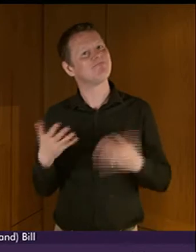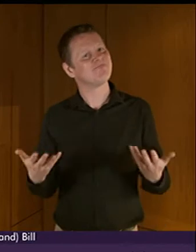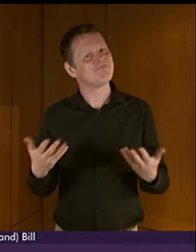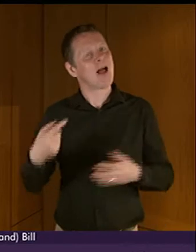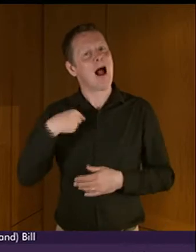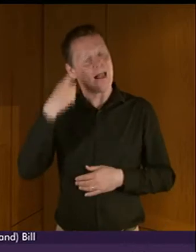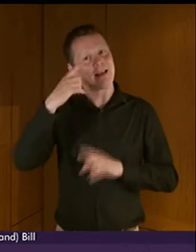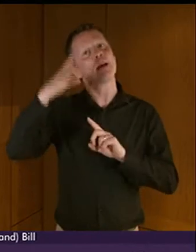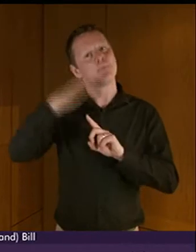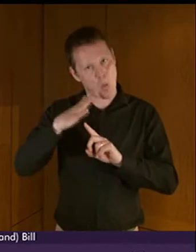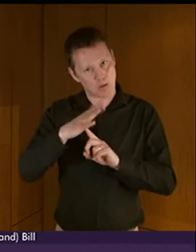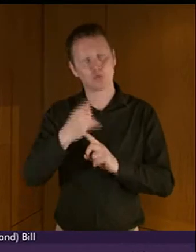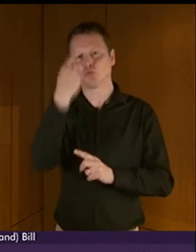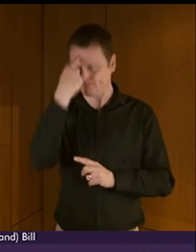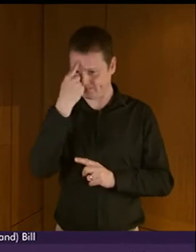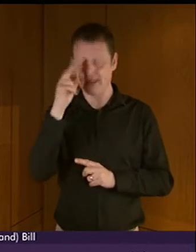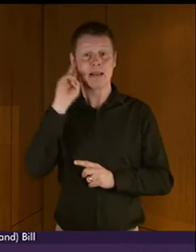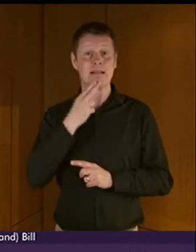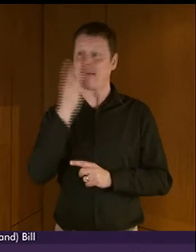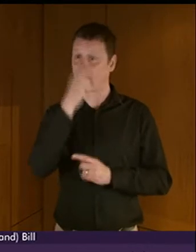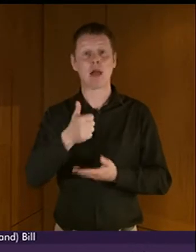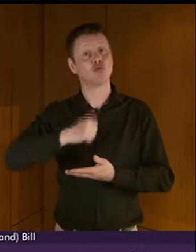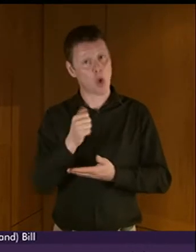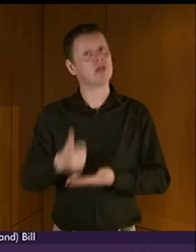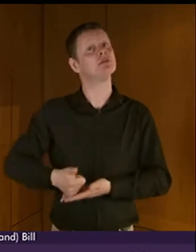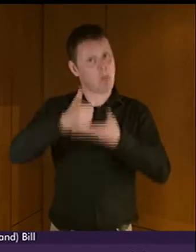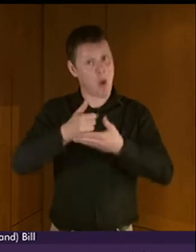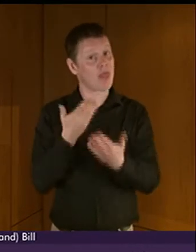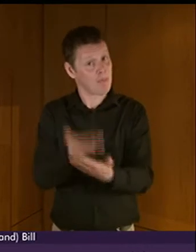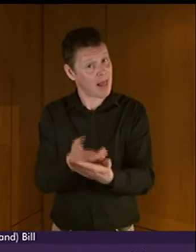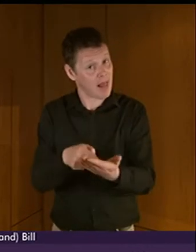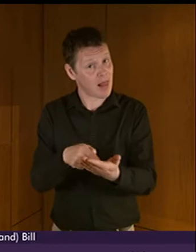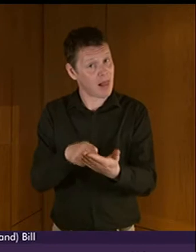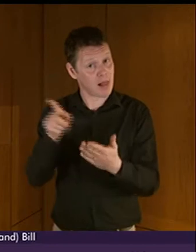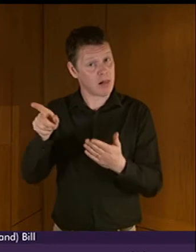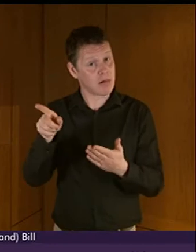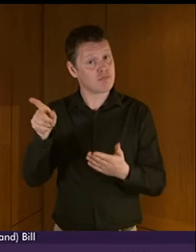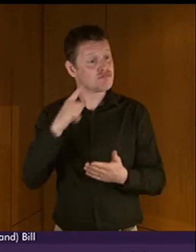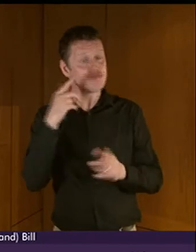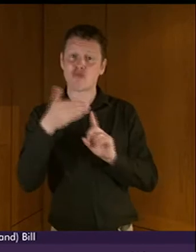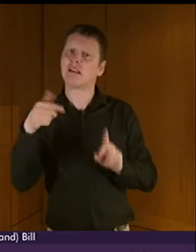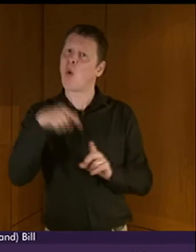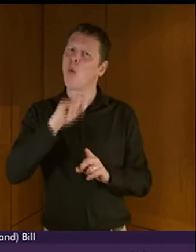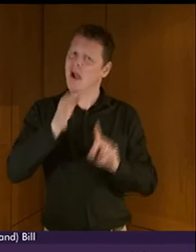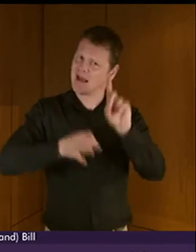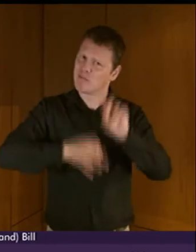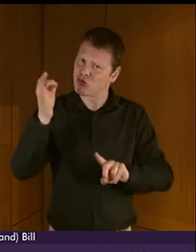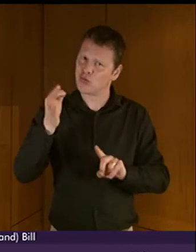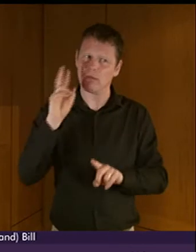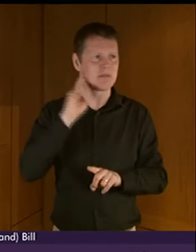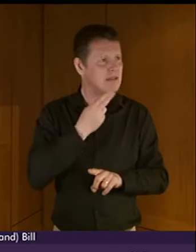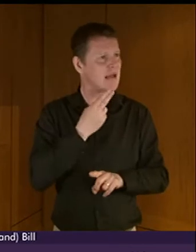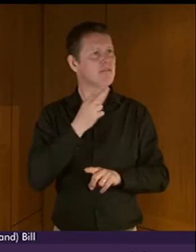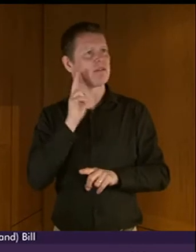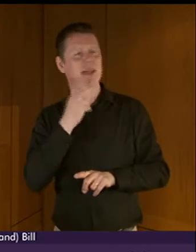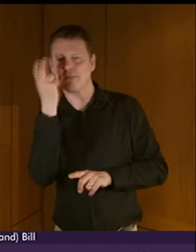important to note that Deaf-Blind Scotland supports the BSL bill. They recognise that this bill will improve the experiences of deaf people.